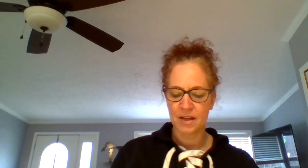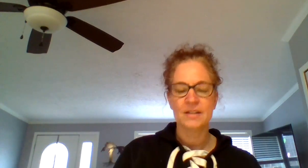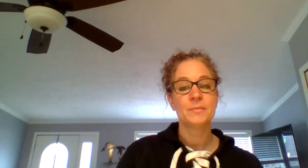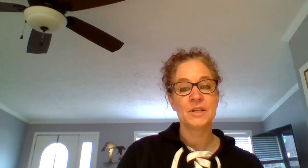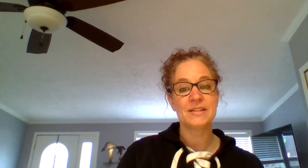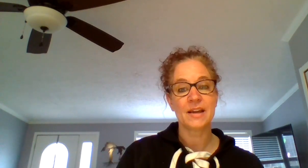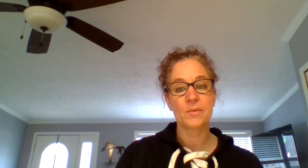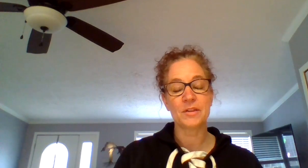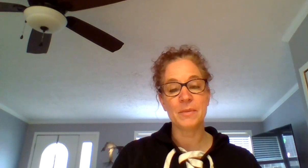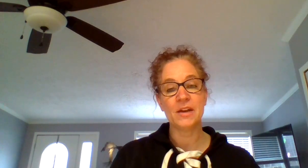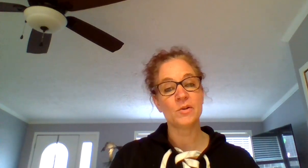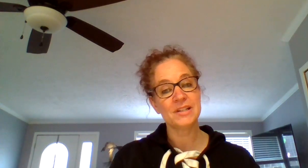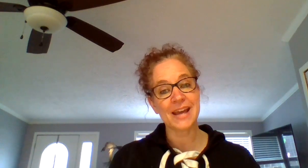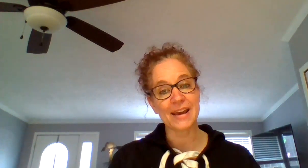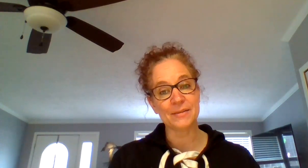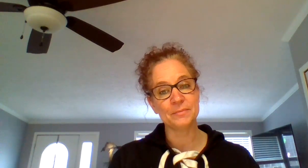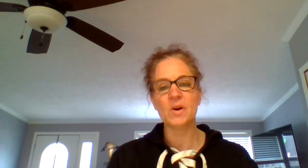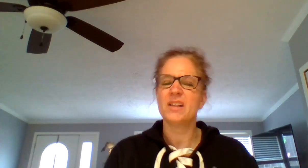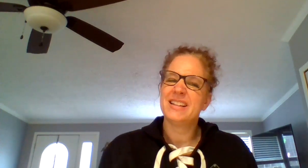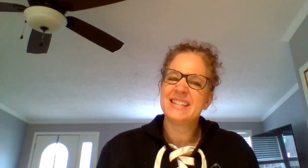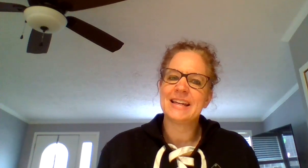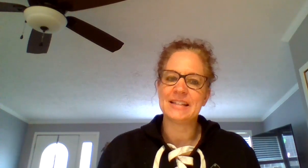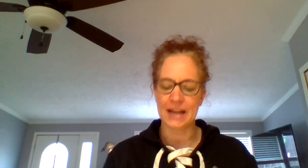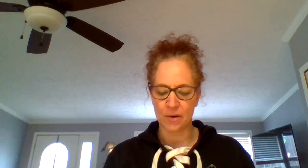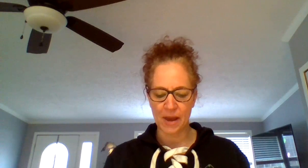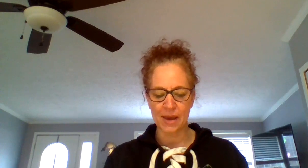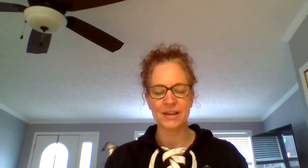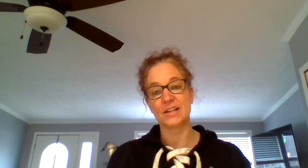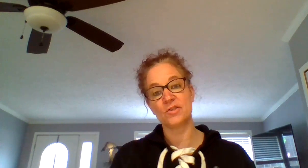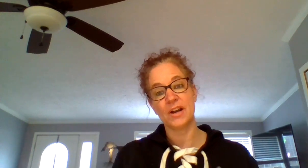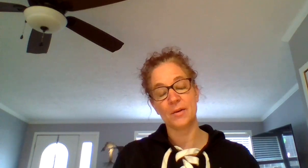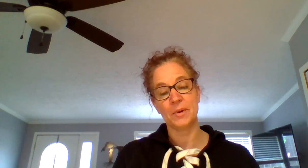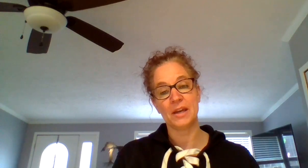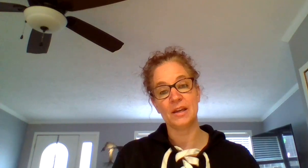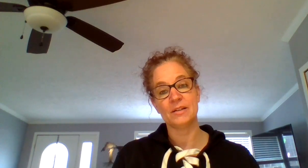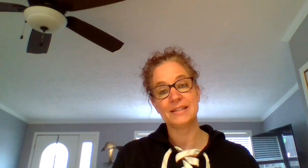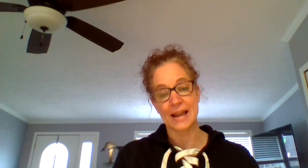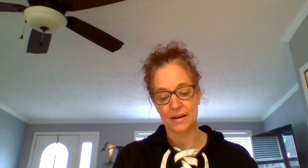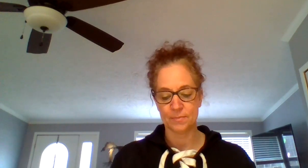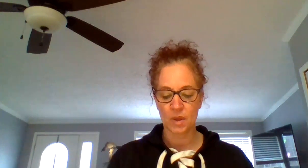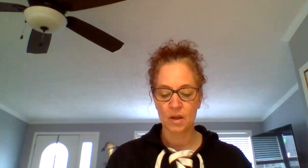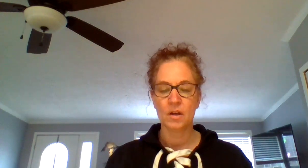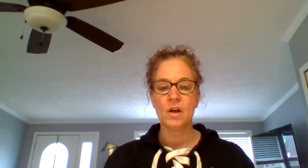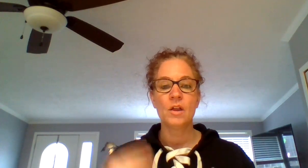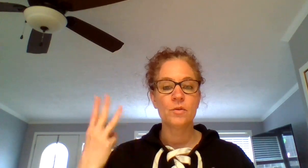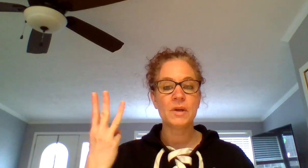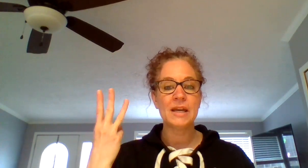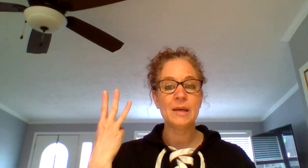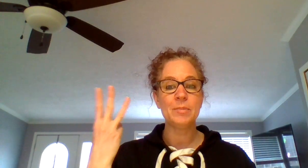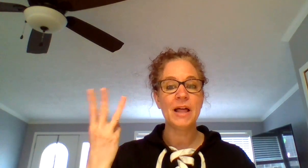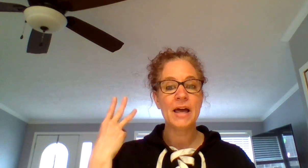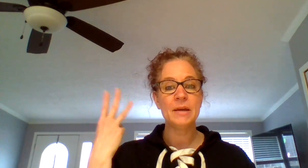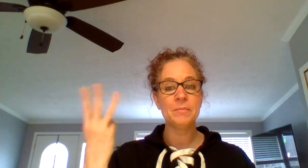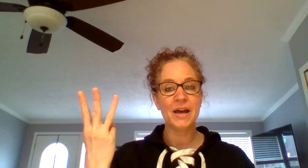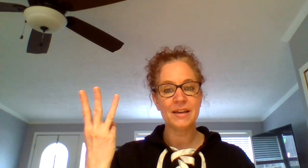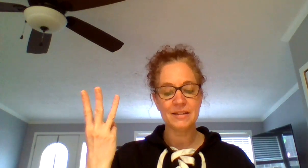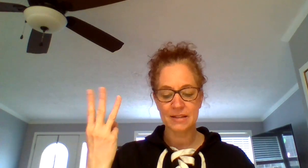Please sing it with me or say it. Well, let's sing today, okay? Because yesterday we said it. Three blind mice.